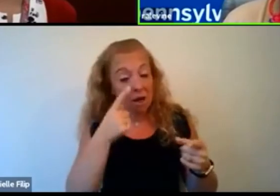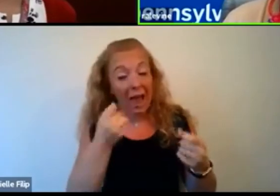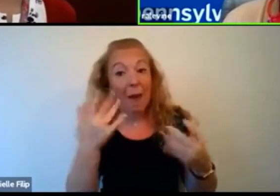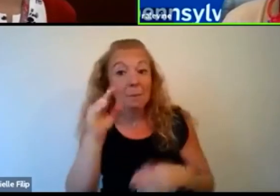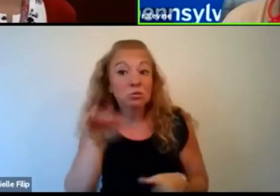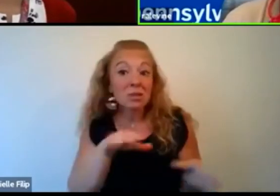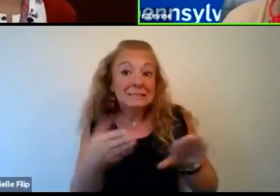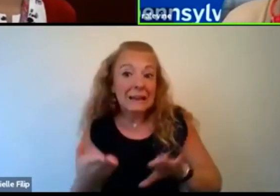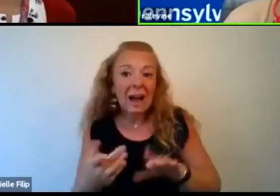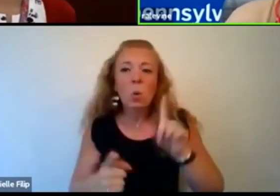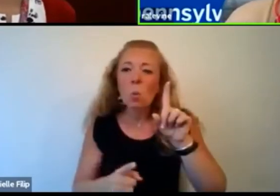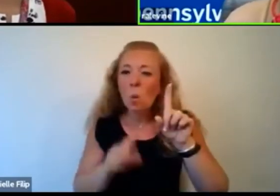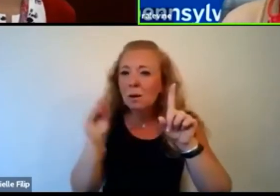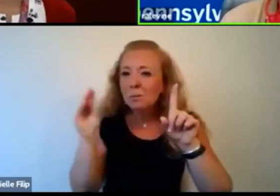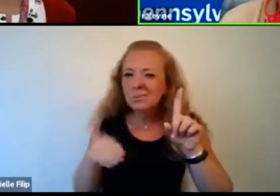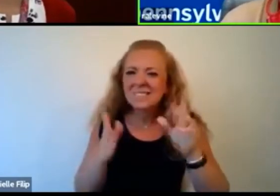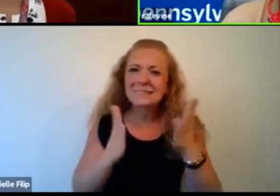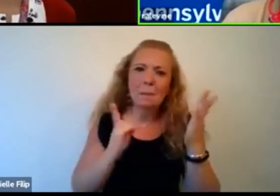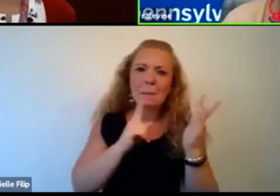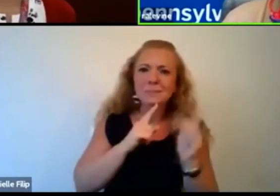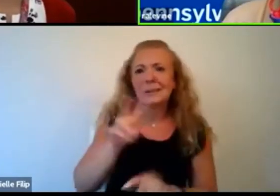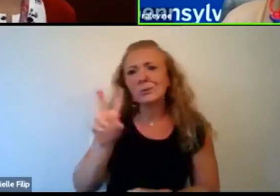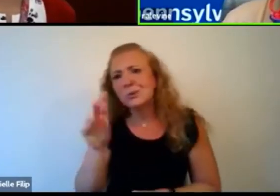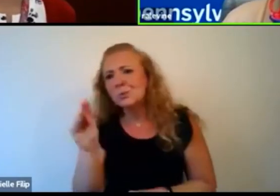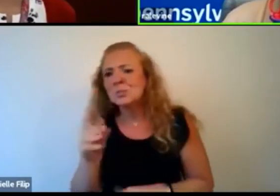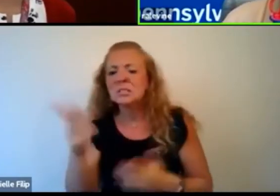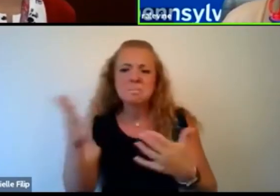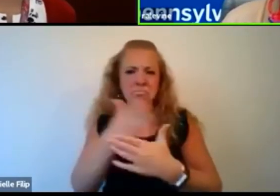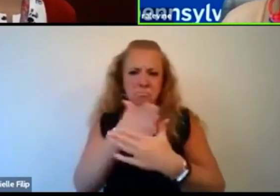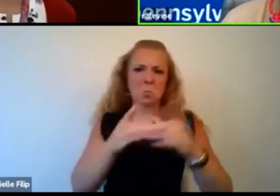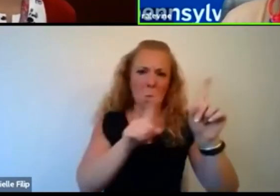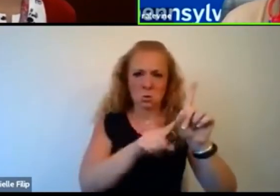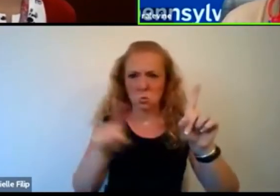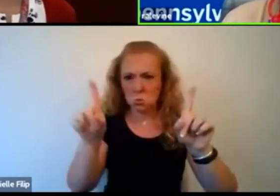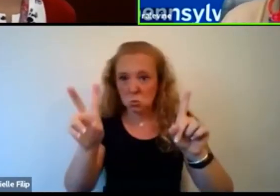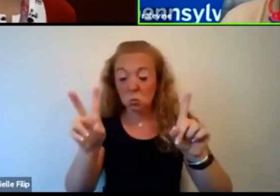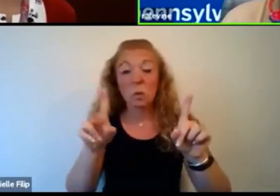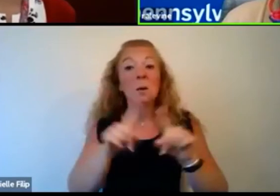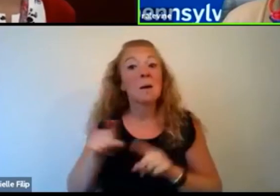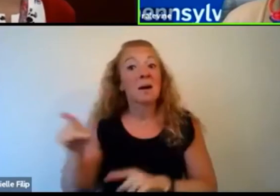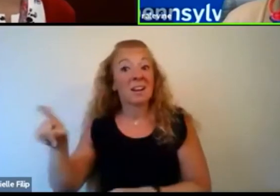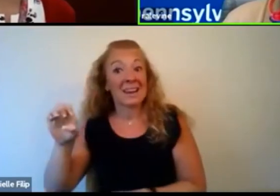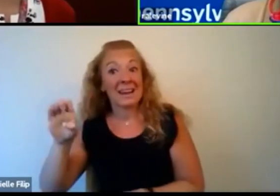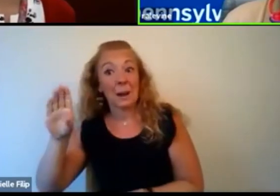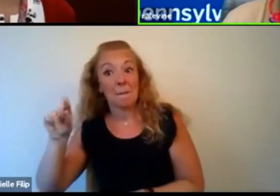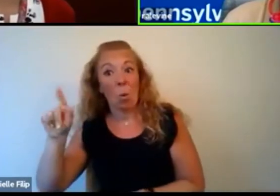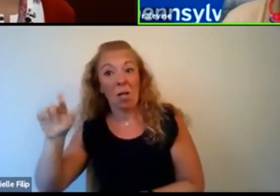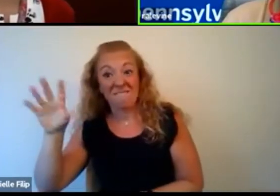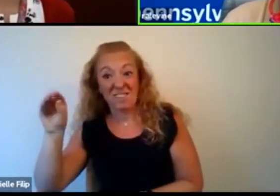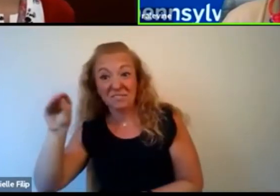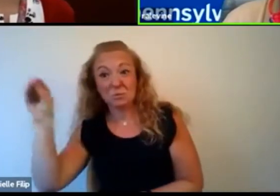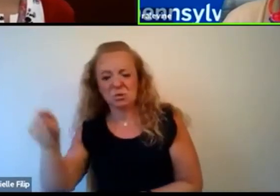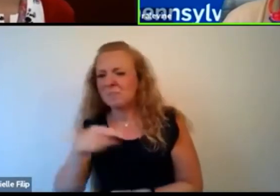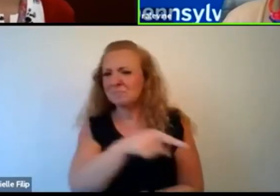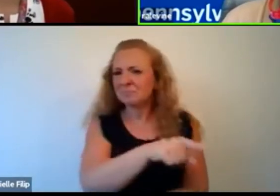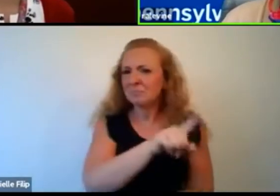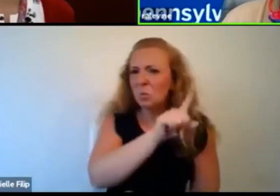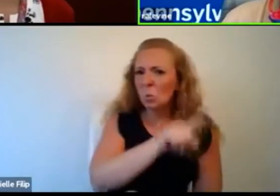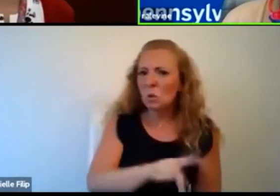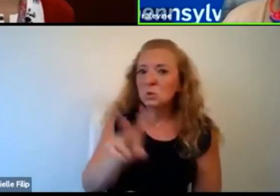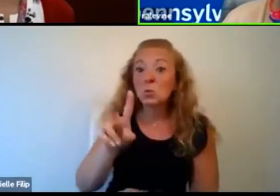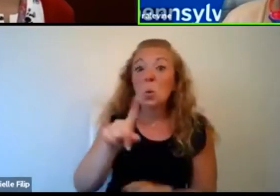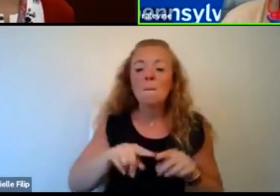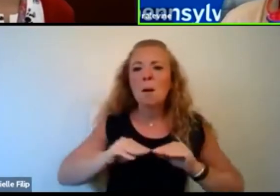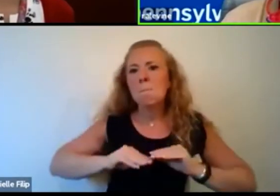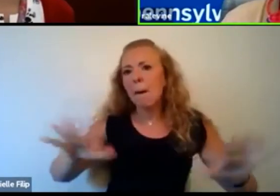some people question could it be two, one to 2%, uh, but it's not 50%. And so, um, it spreads rapidly. Um,